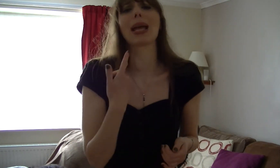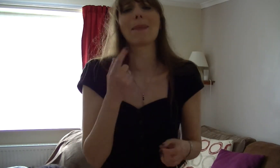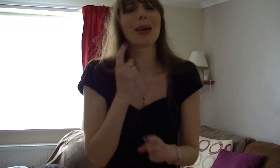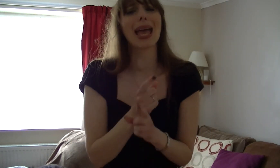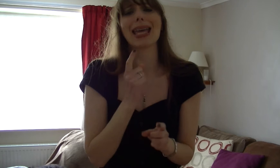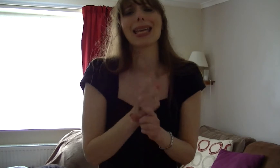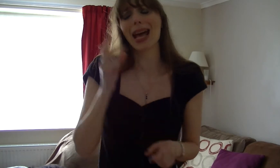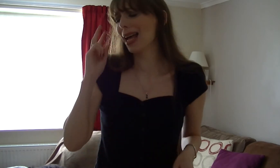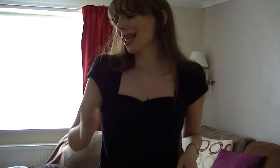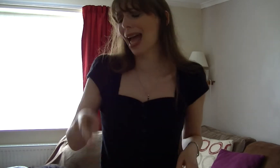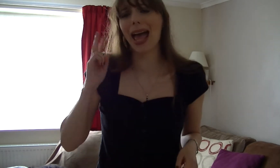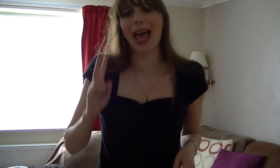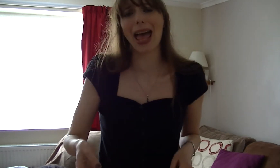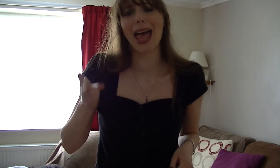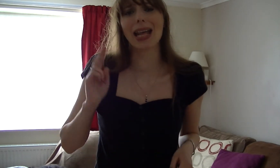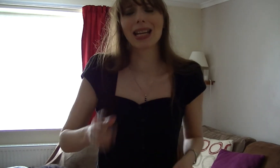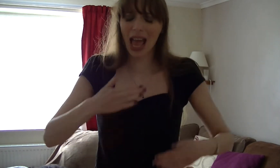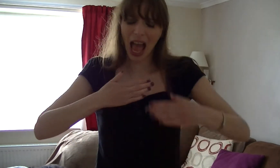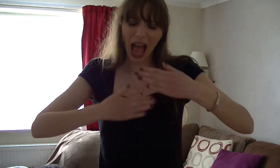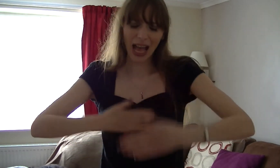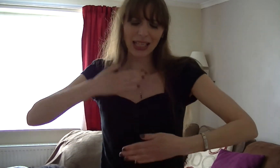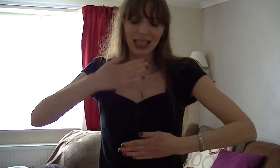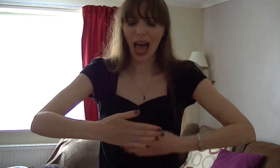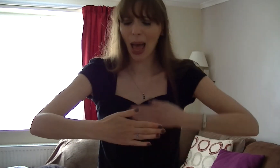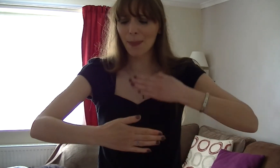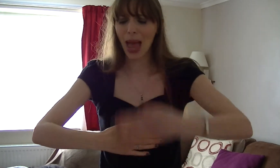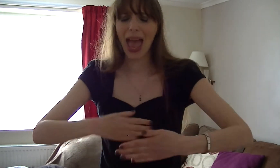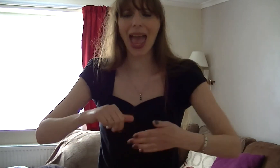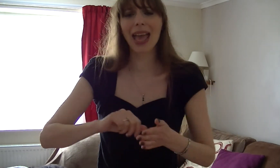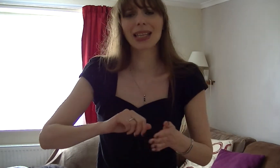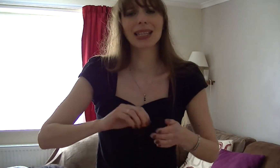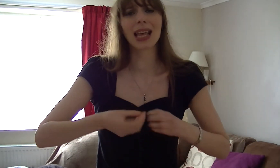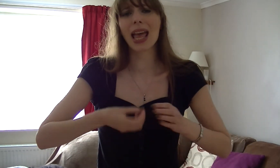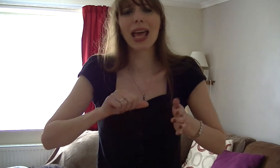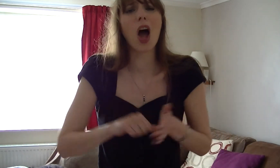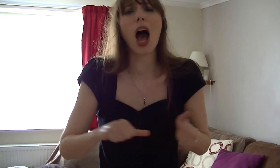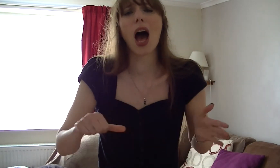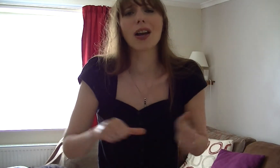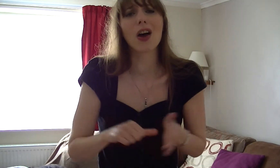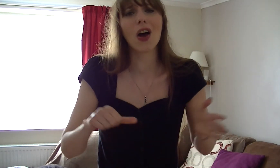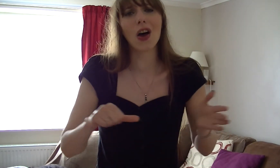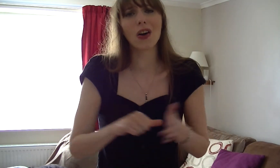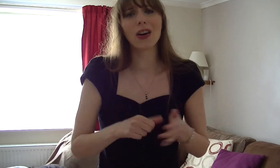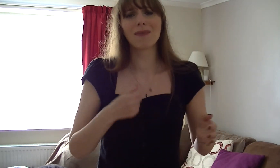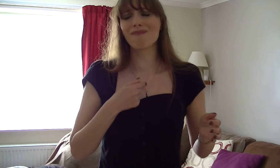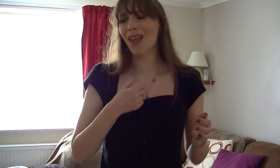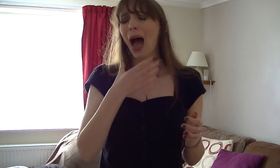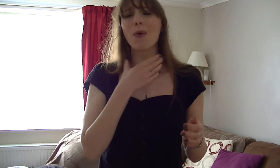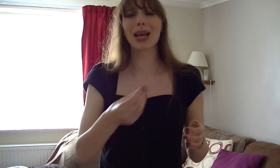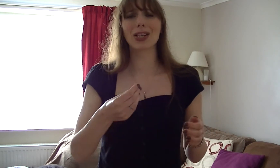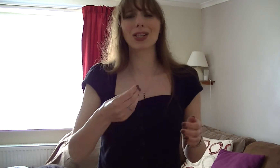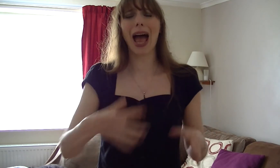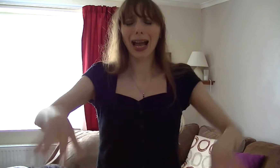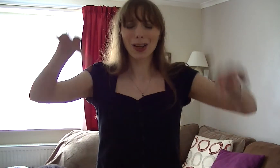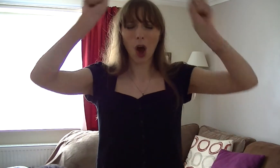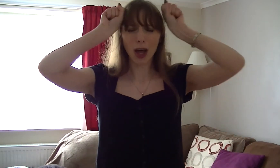meet again And time makes it harder I wish I could